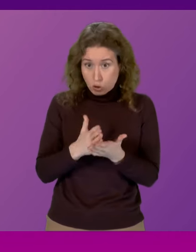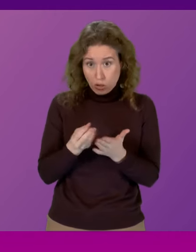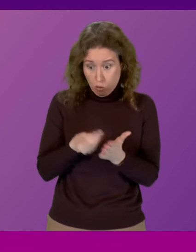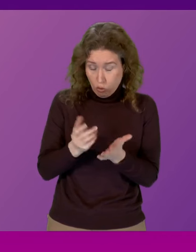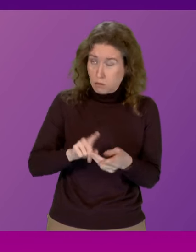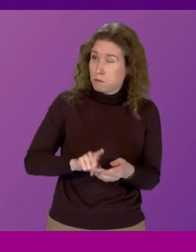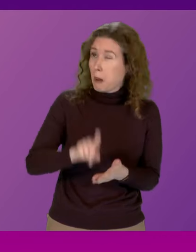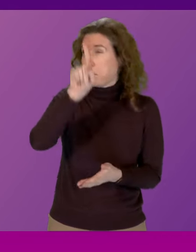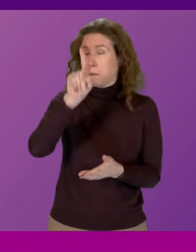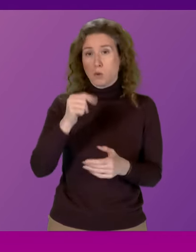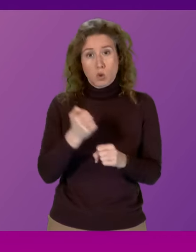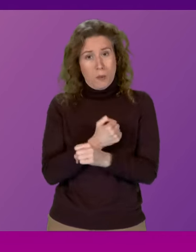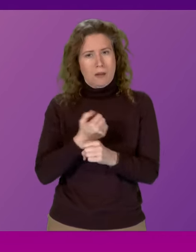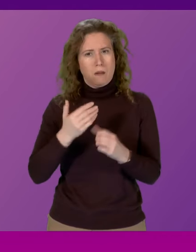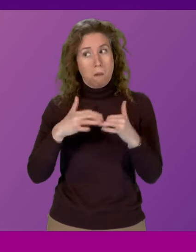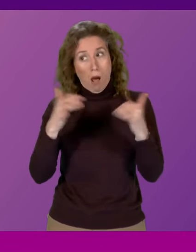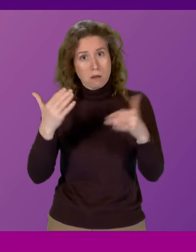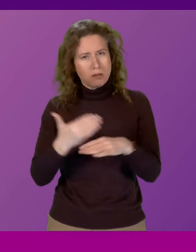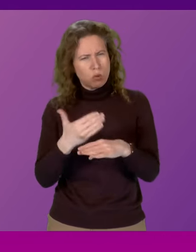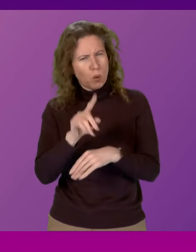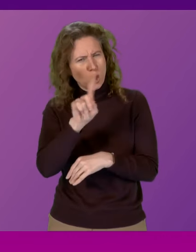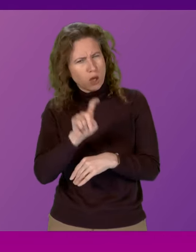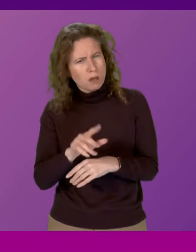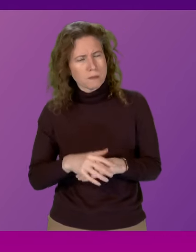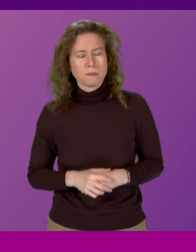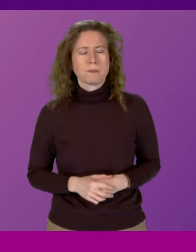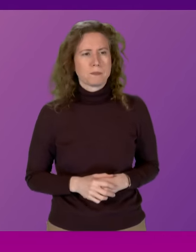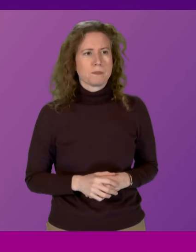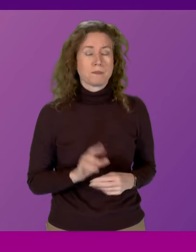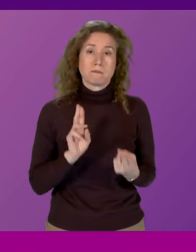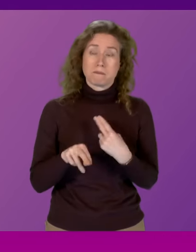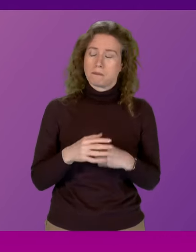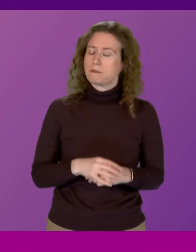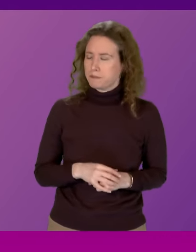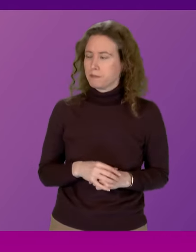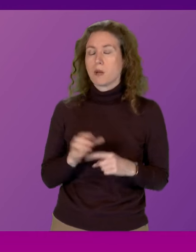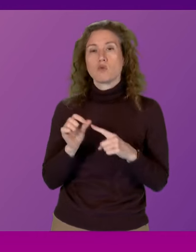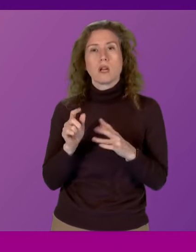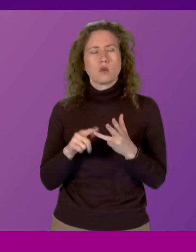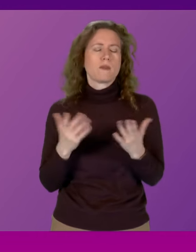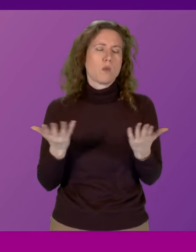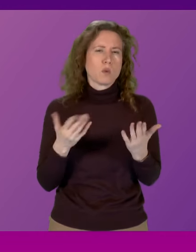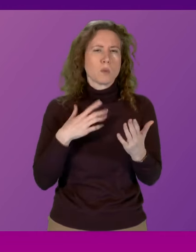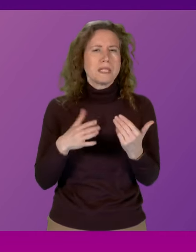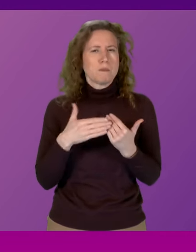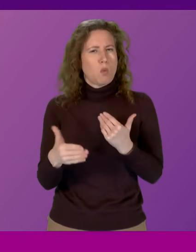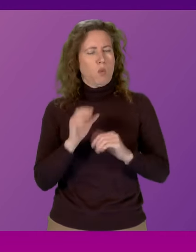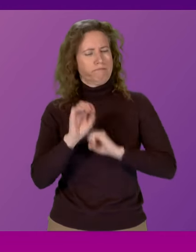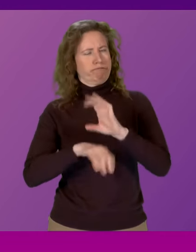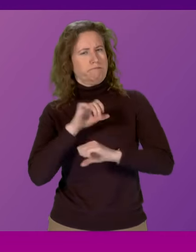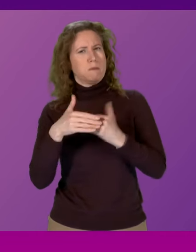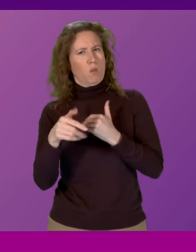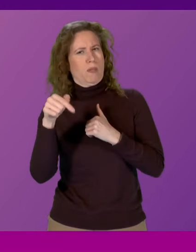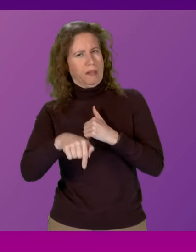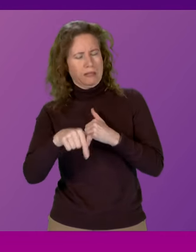business? Yes or no? First Minister. Presenting Officer, there is clearly more to say on this issue. That's why